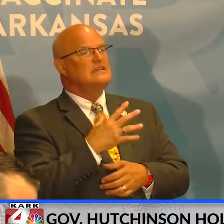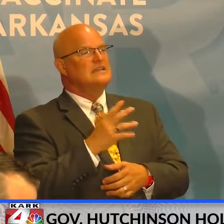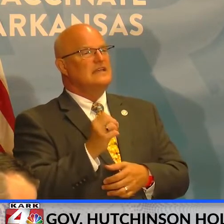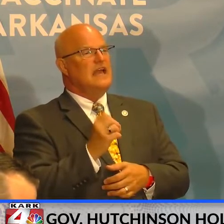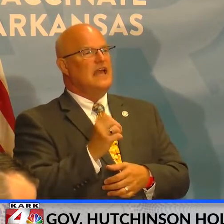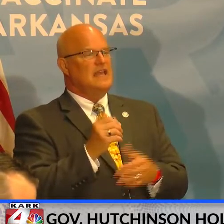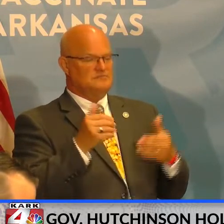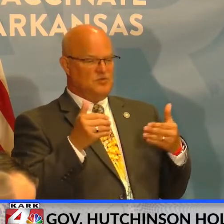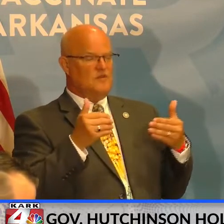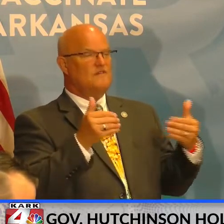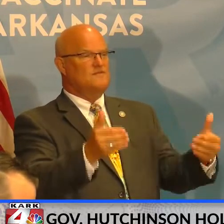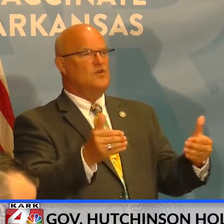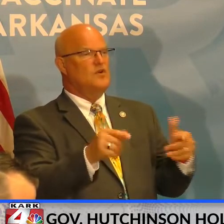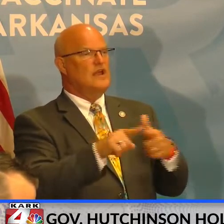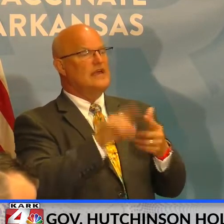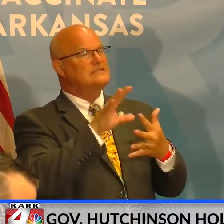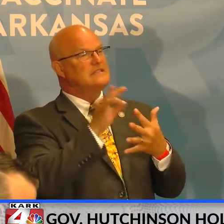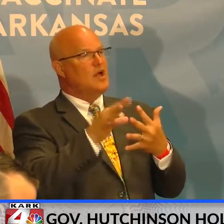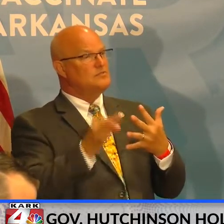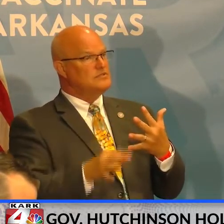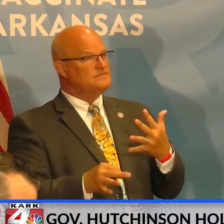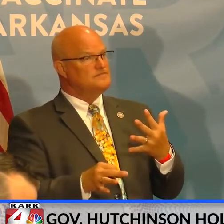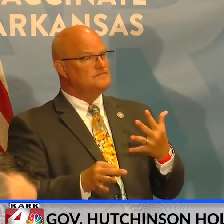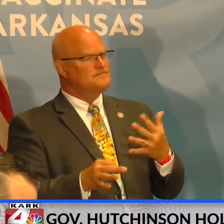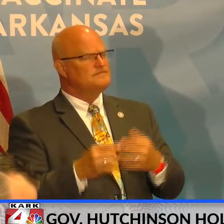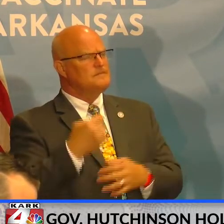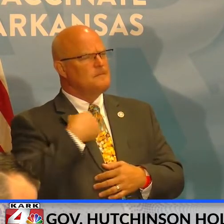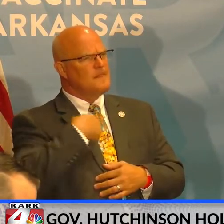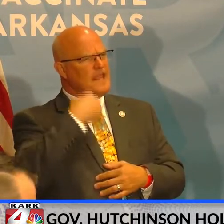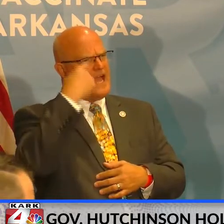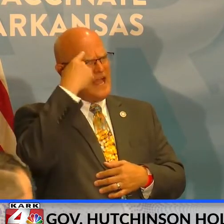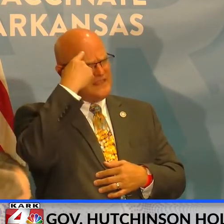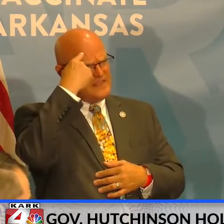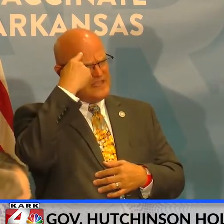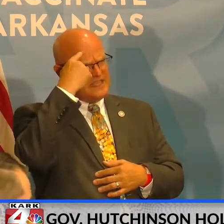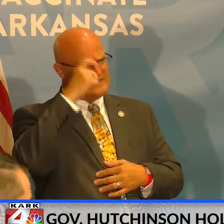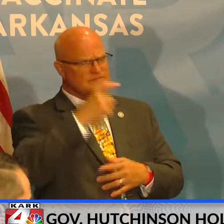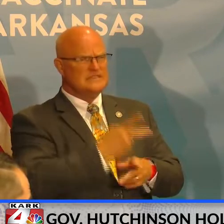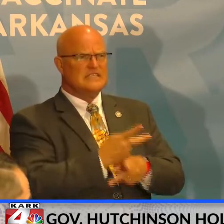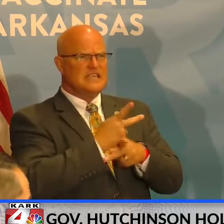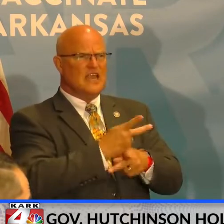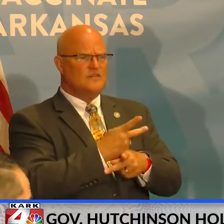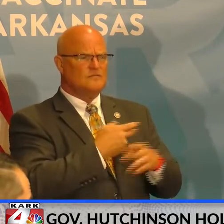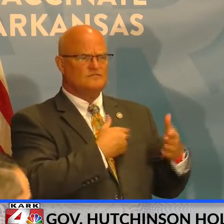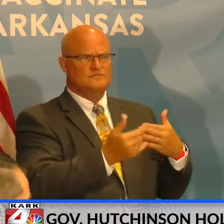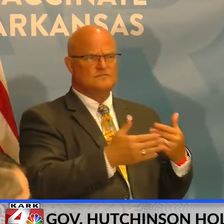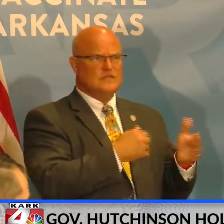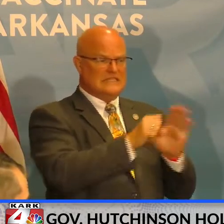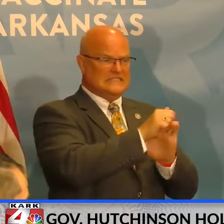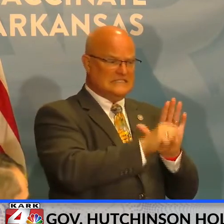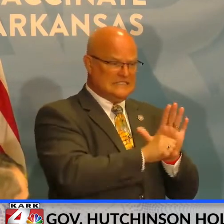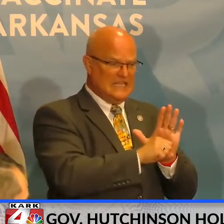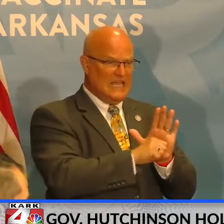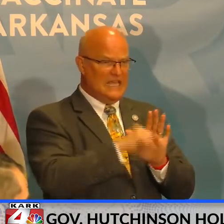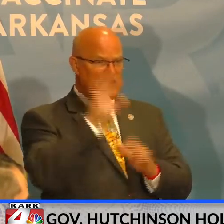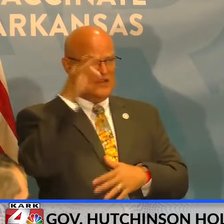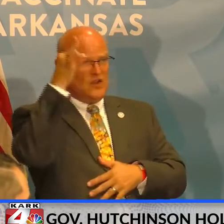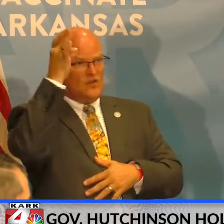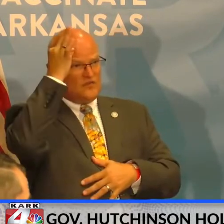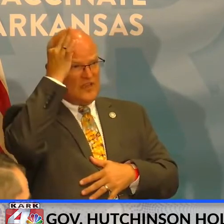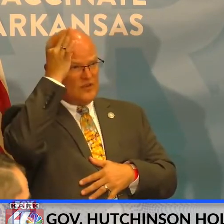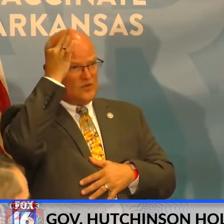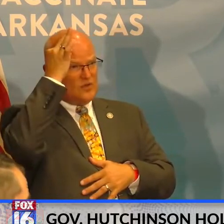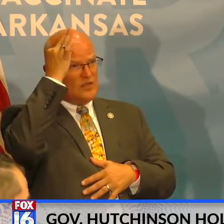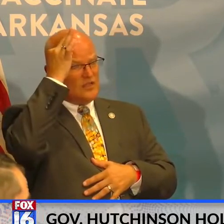uh, moving forward as an option. Uh, I think we have to be careful whether we're a state or a federal government in, uh,